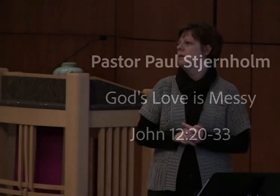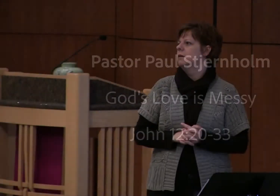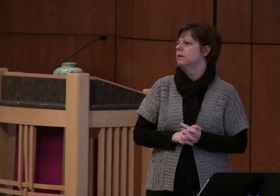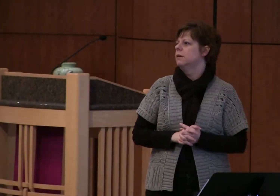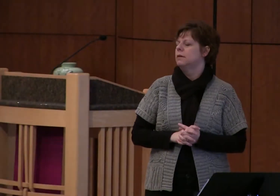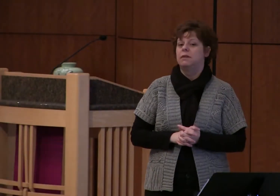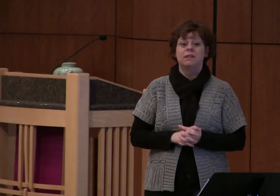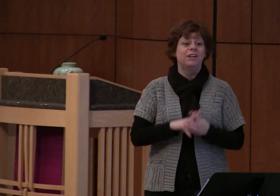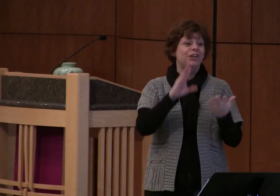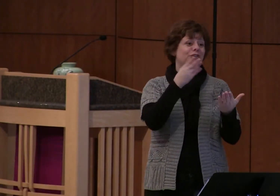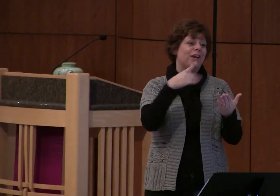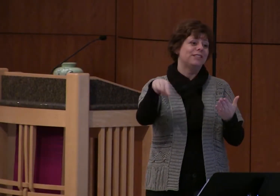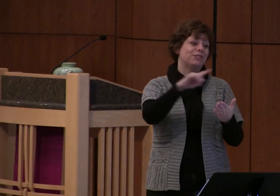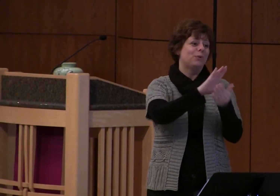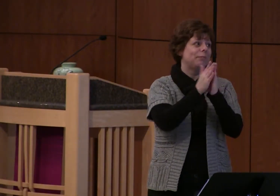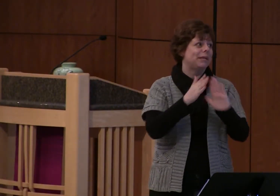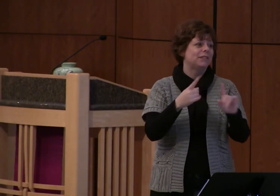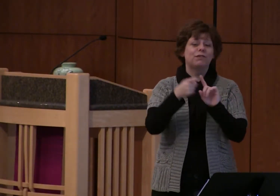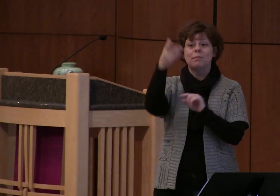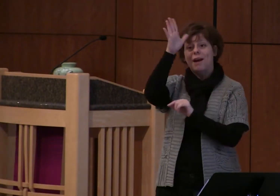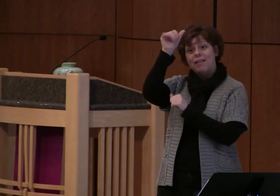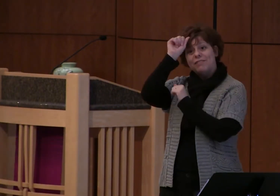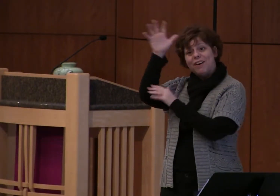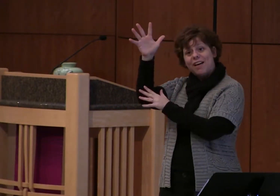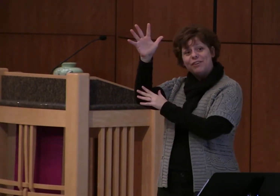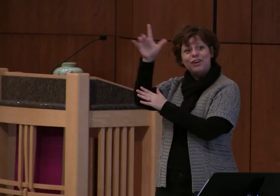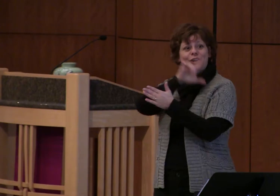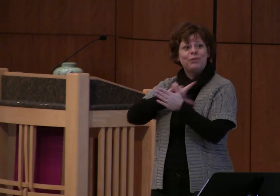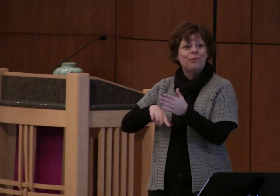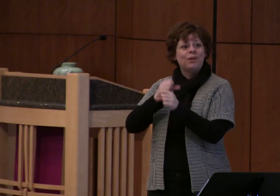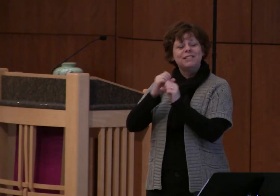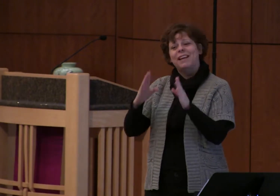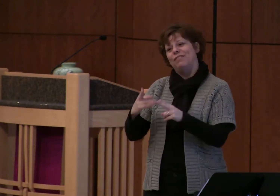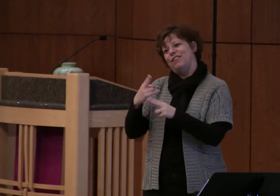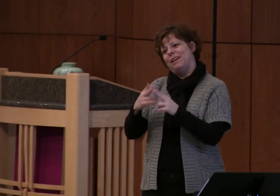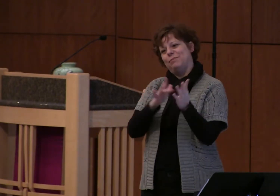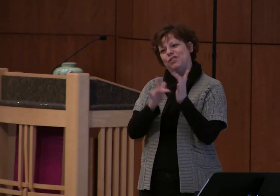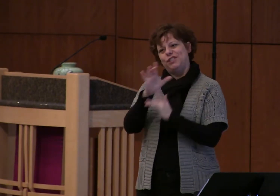grace you in peace from god our father and from our lord and savior jesus the christ